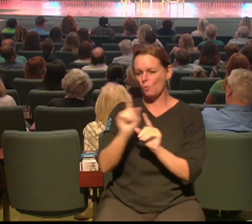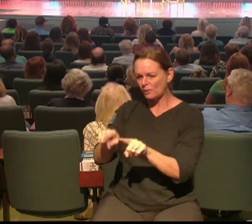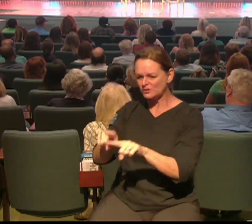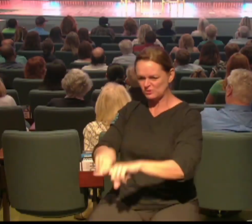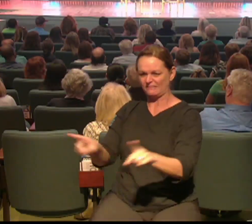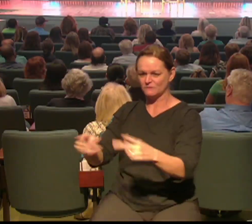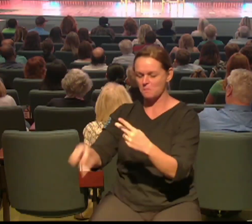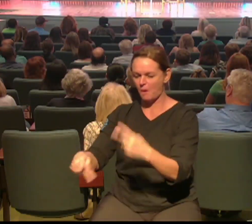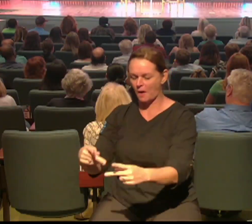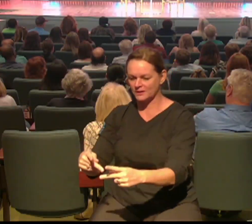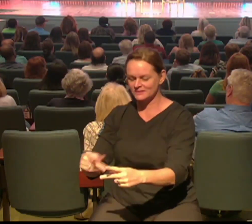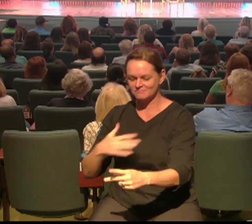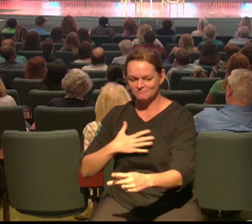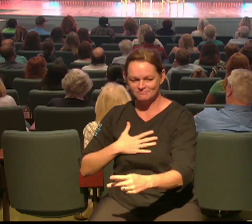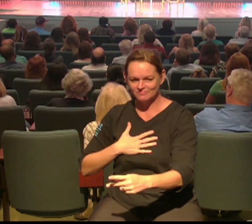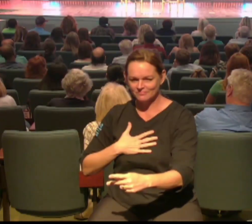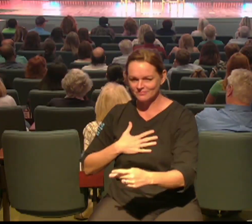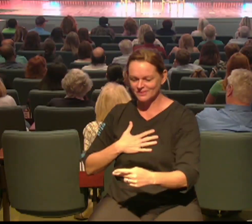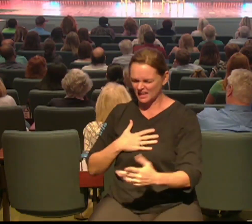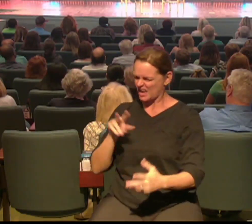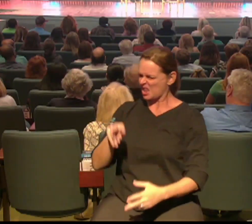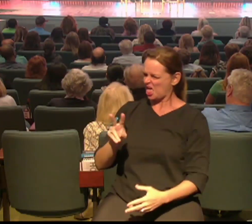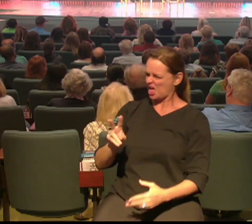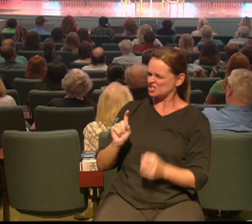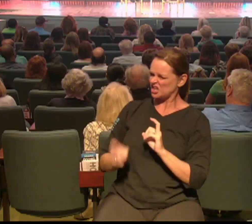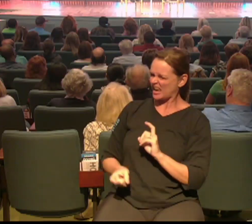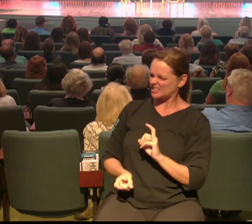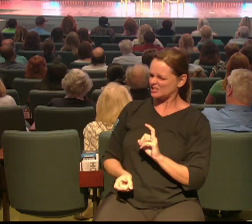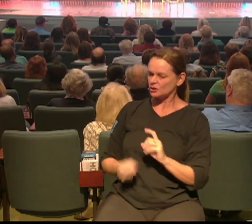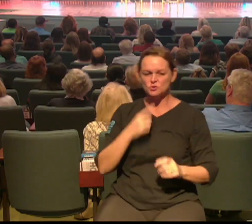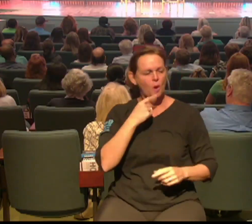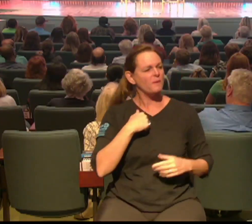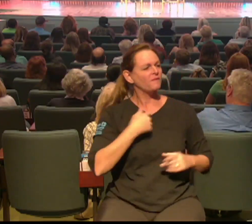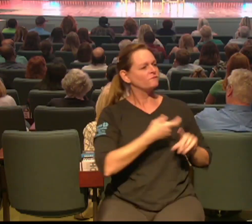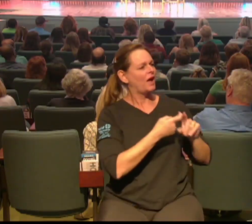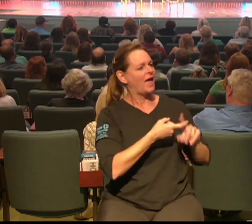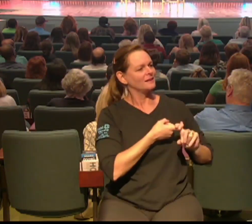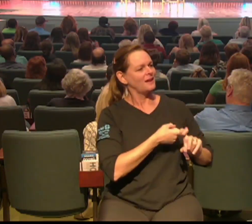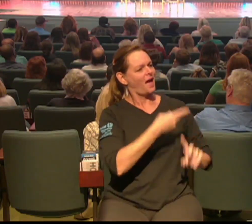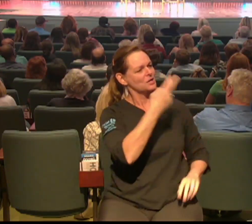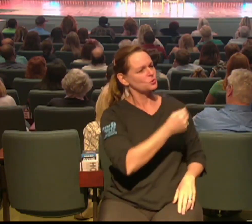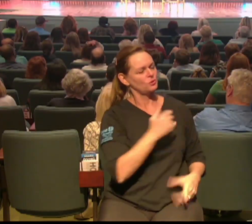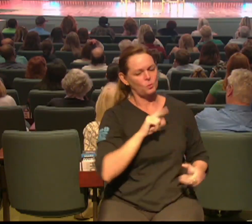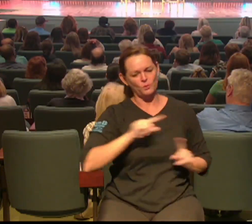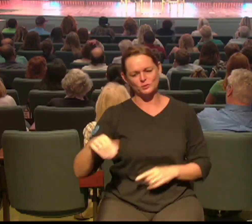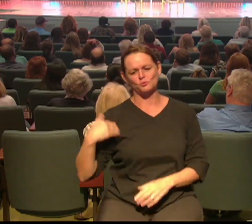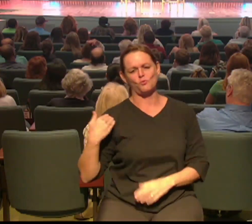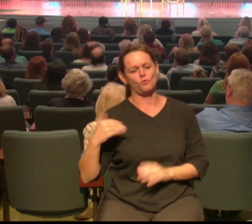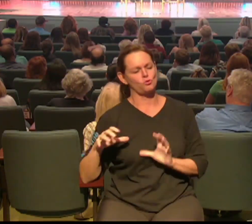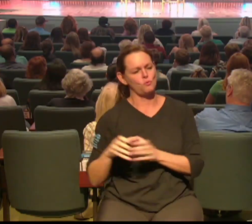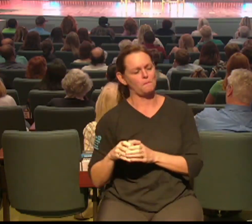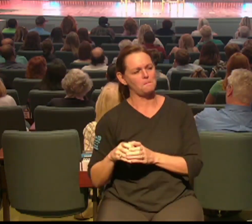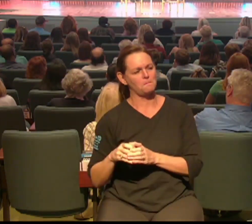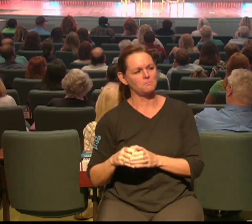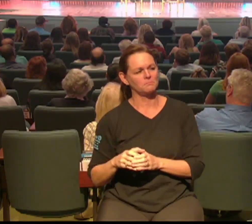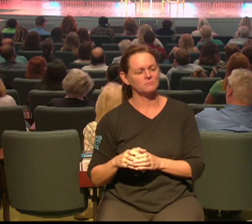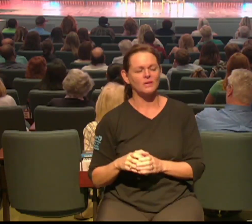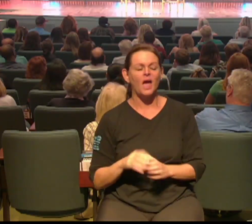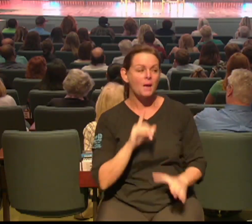and you had a sense of purpose. I remember you told me that a friend from high school had invited you to a youth group and guaranteed you that there would be some really cute